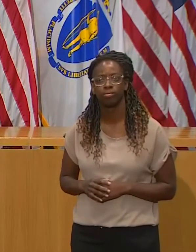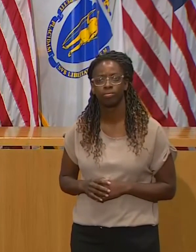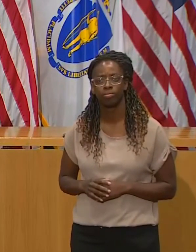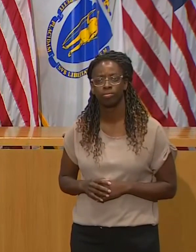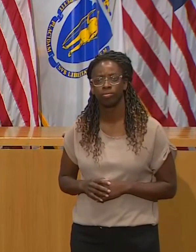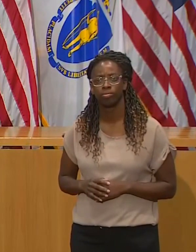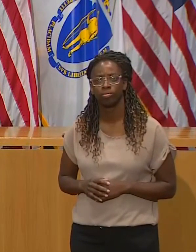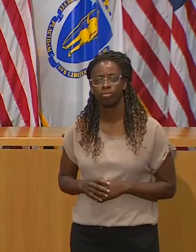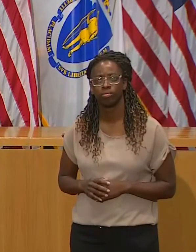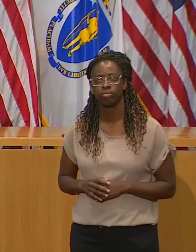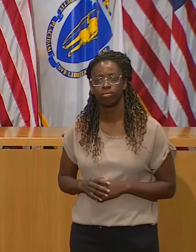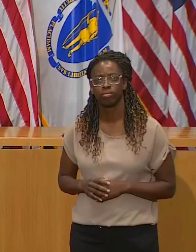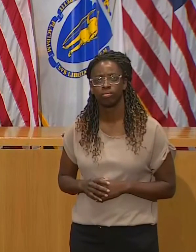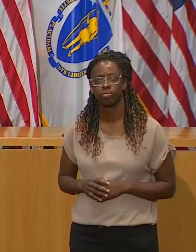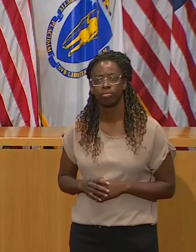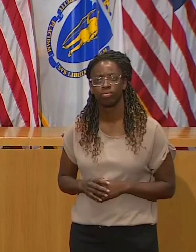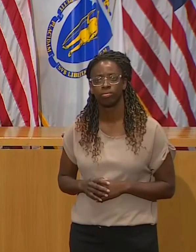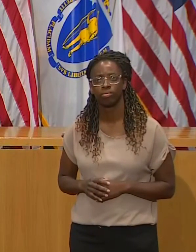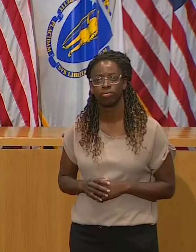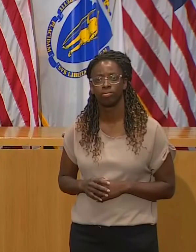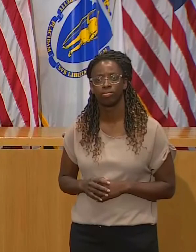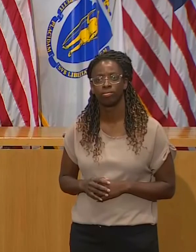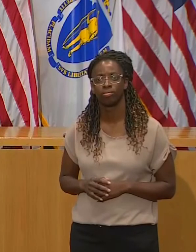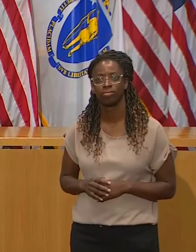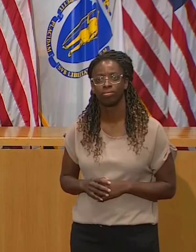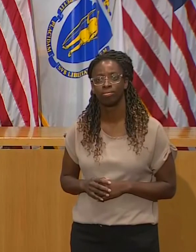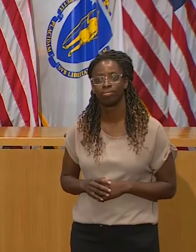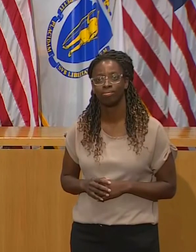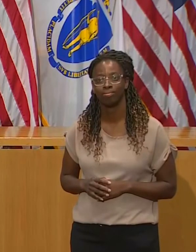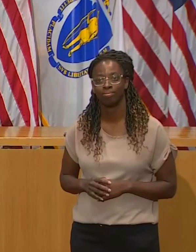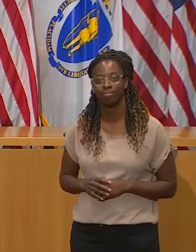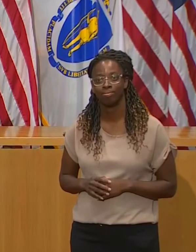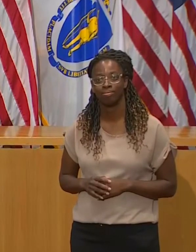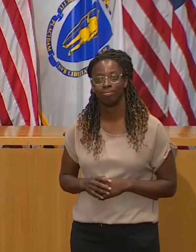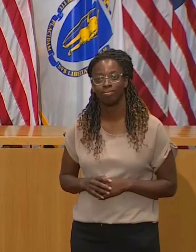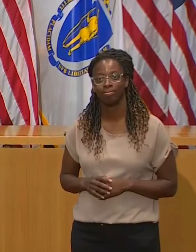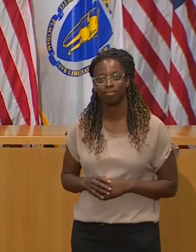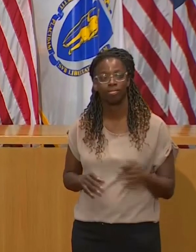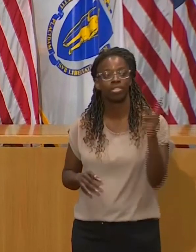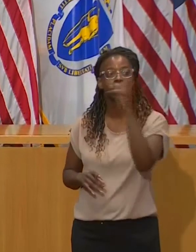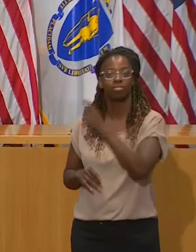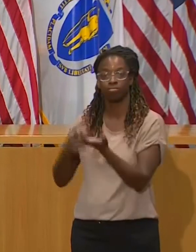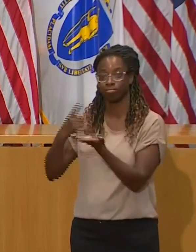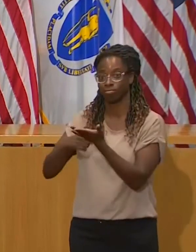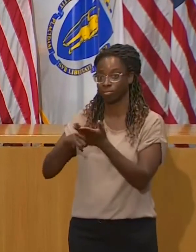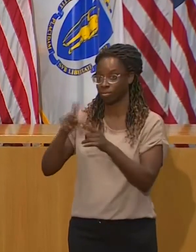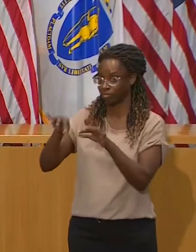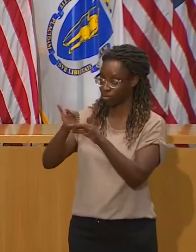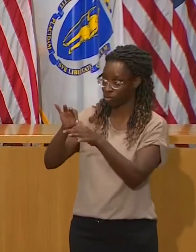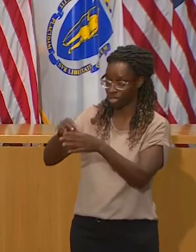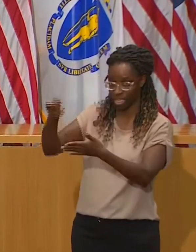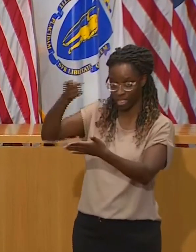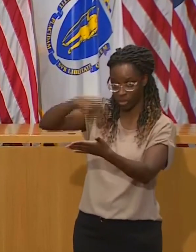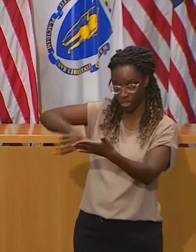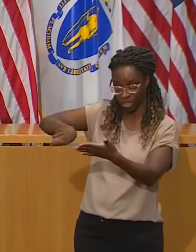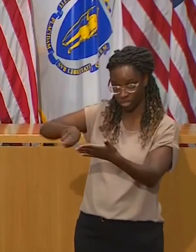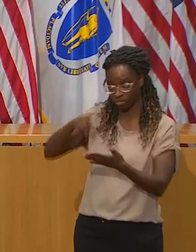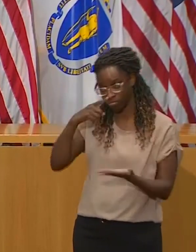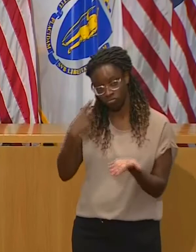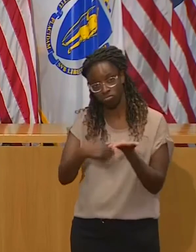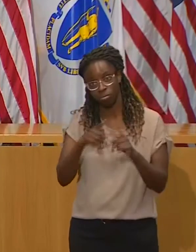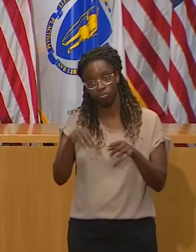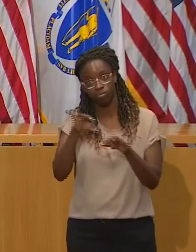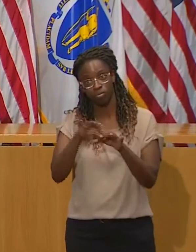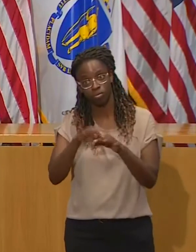supporting? Well, said this morning, the Lieutenant Governor and I both said we were going to vote no on ranked choice. We think it's